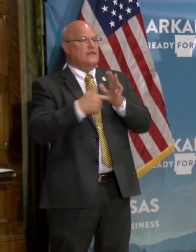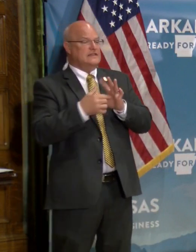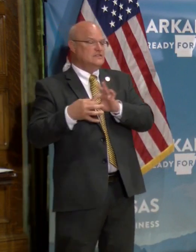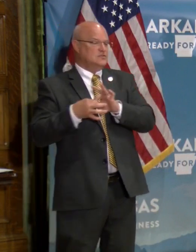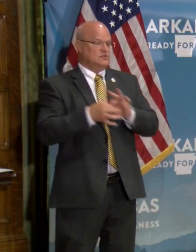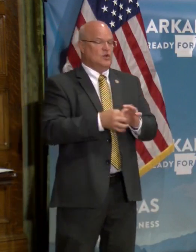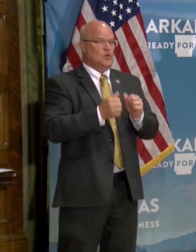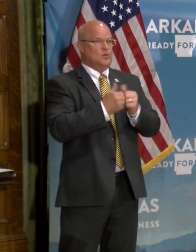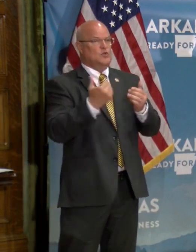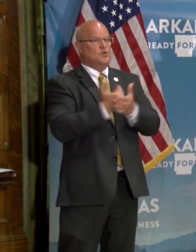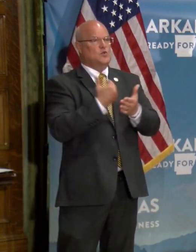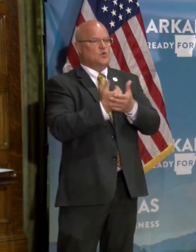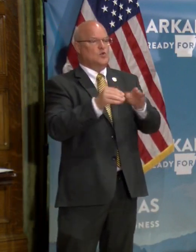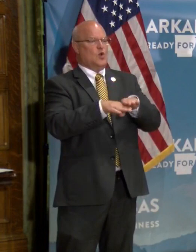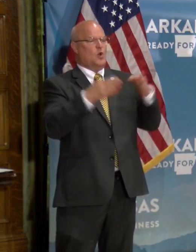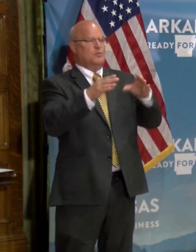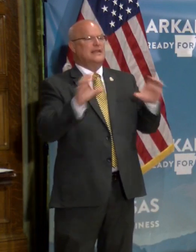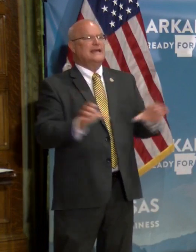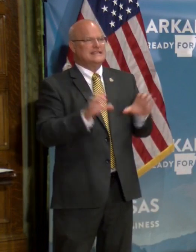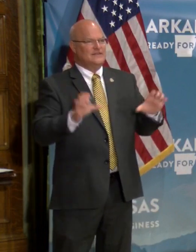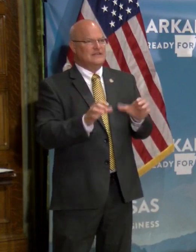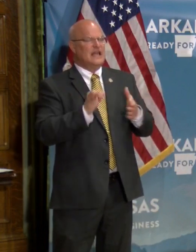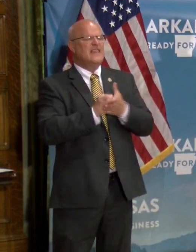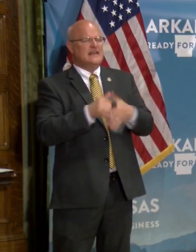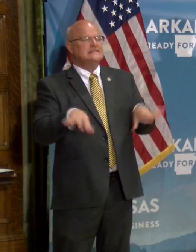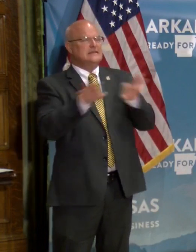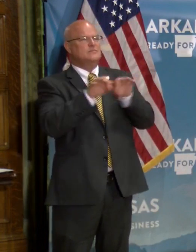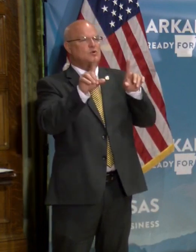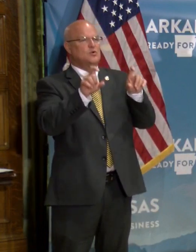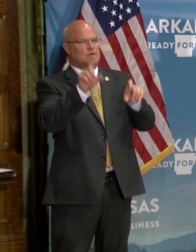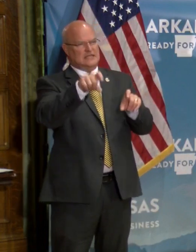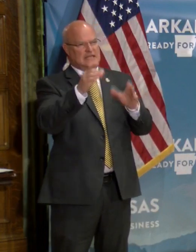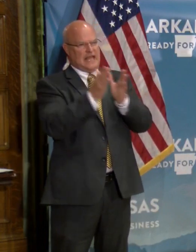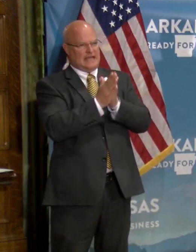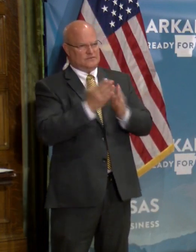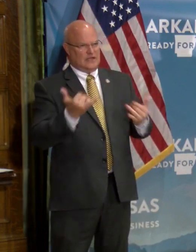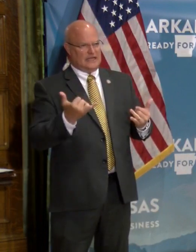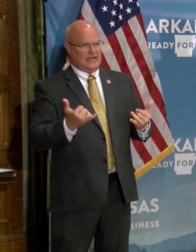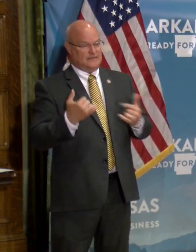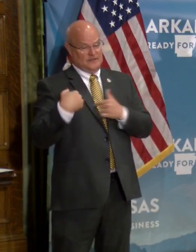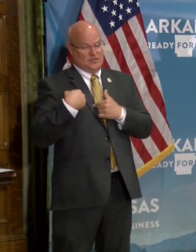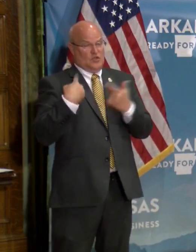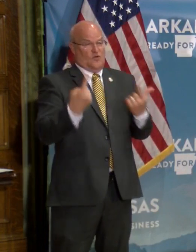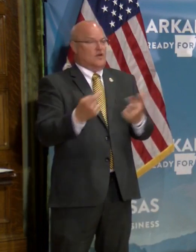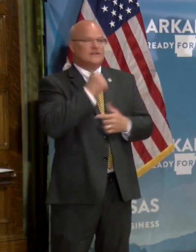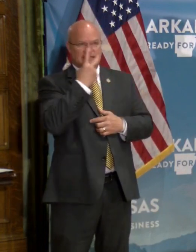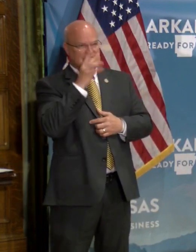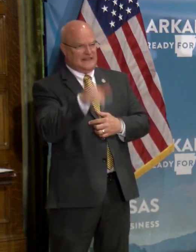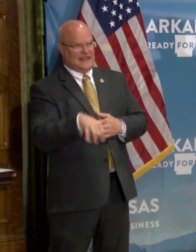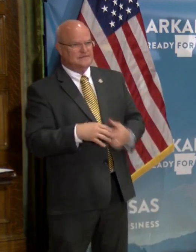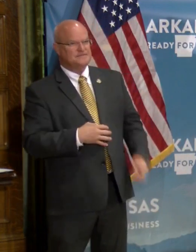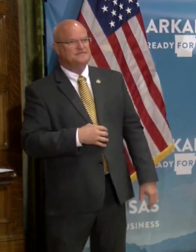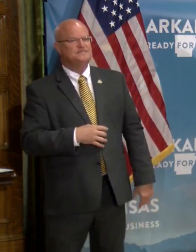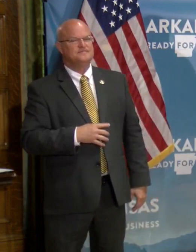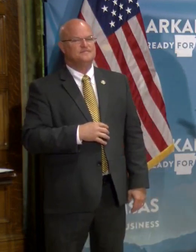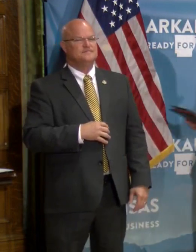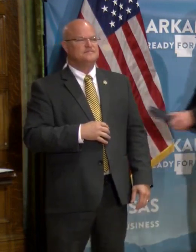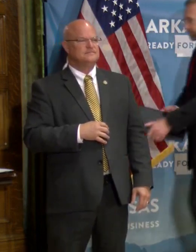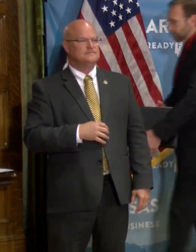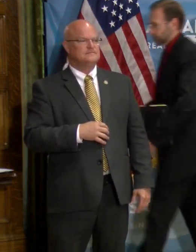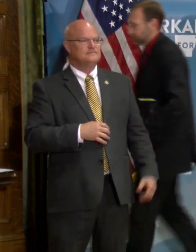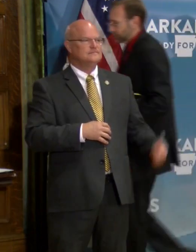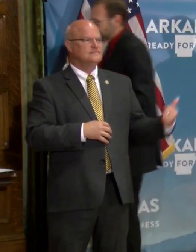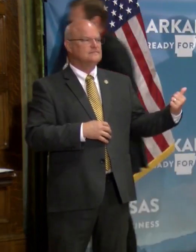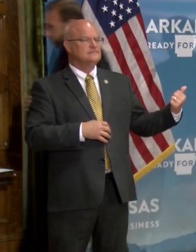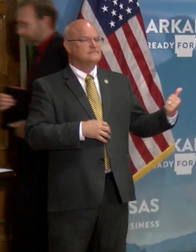associated with newly opened activities? That's the critical questions we need to answer. So far, we've not seen that. Uh, let